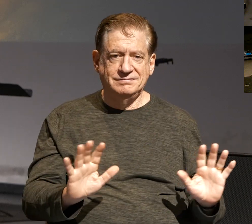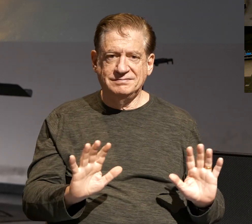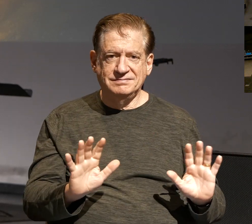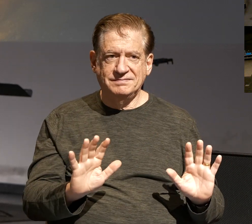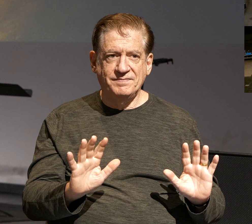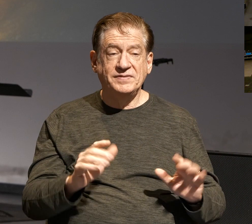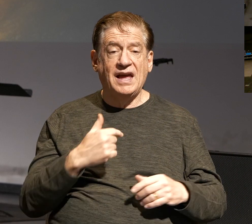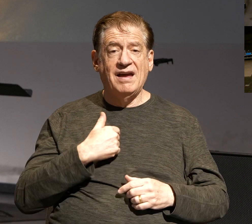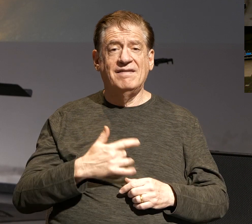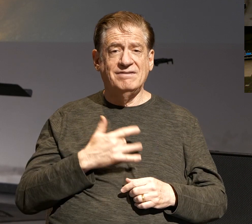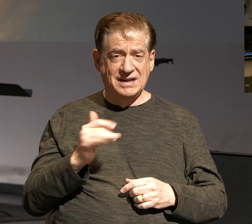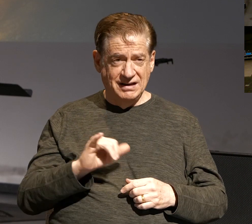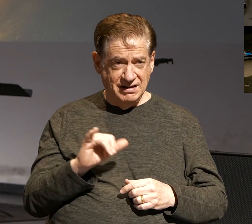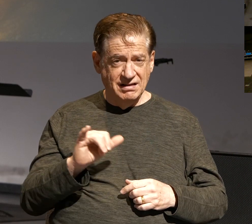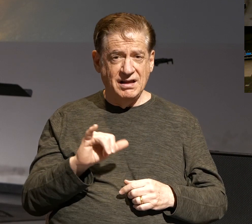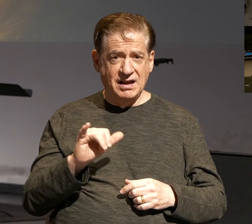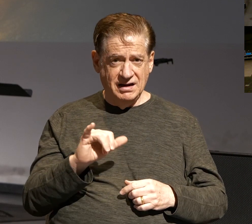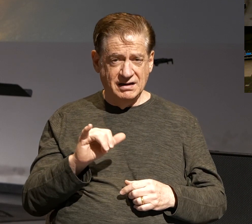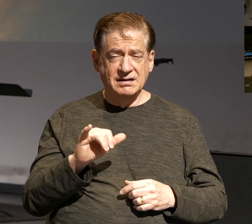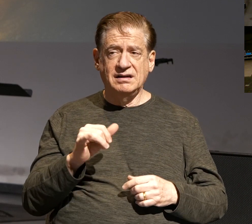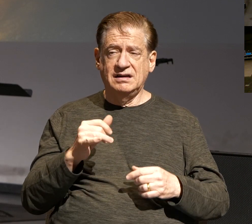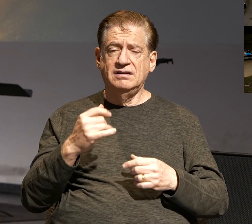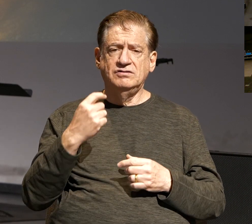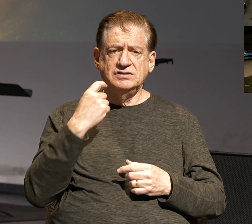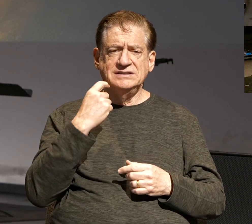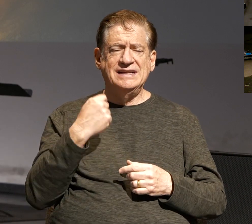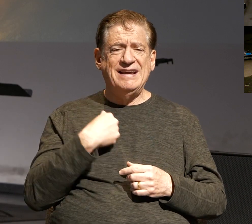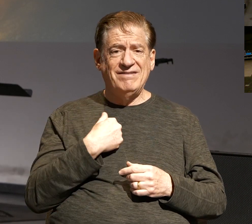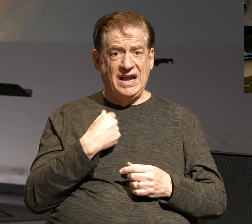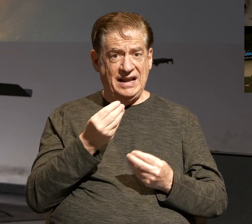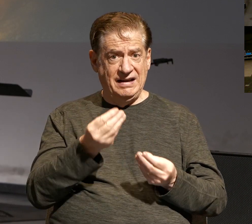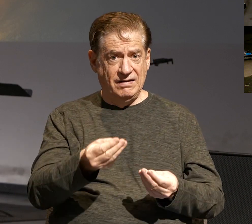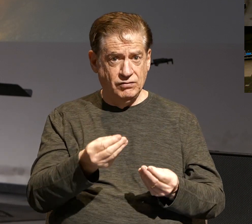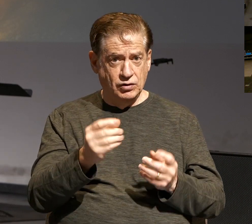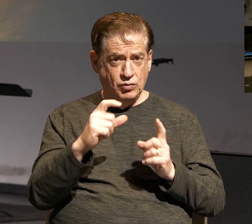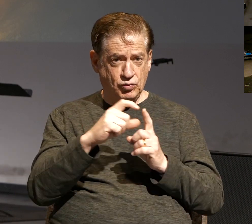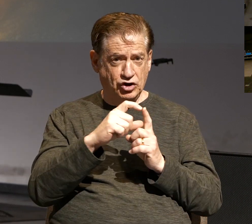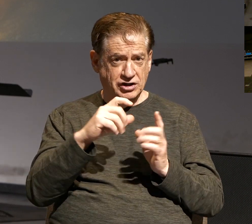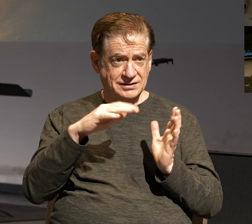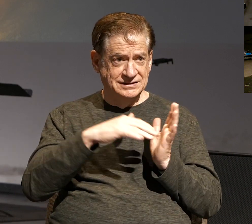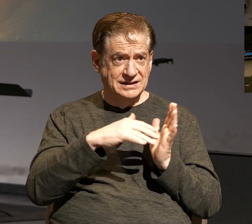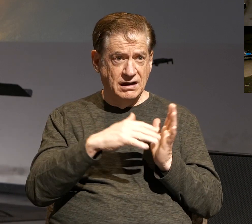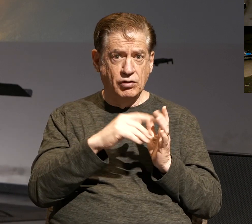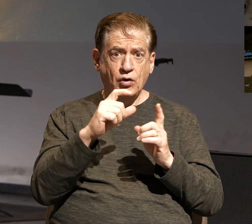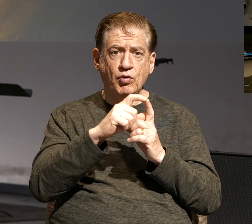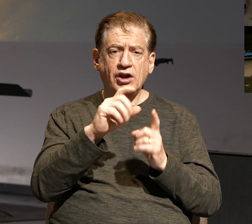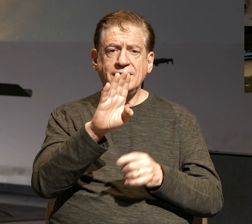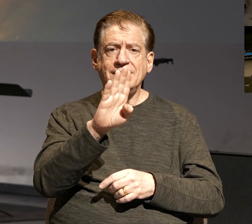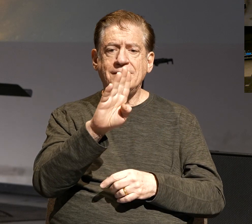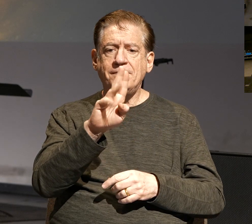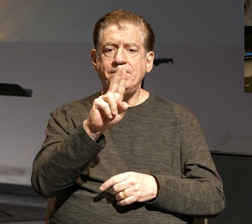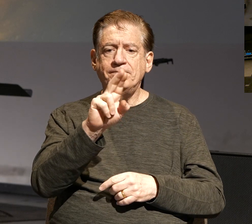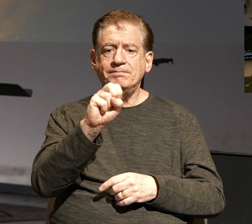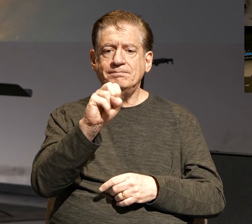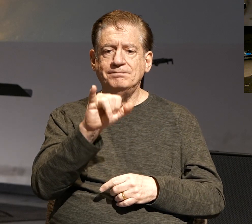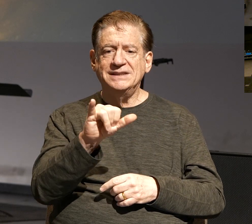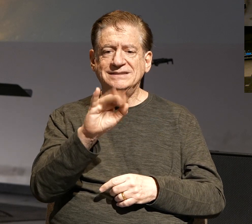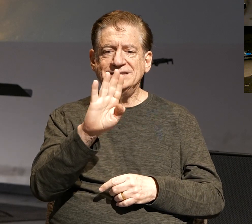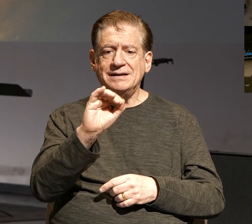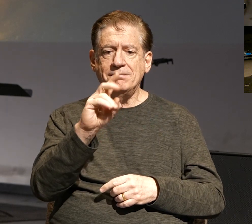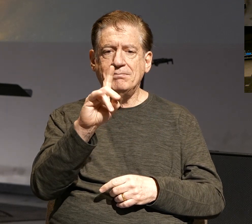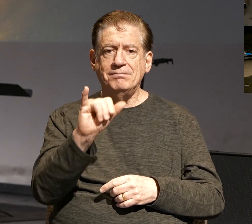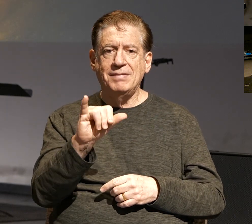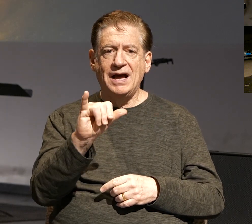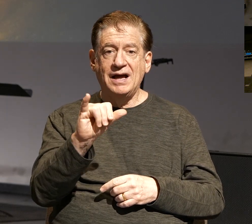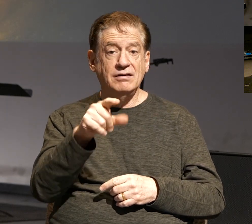I feel like, and maybe I didn't do enough research on this, but if I did do a word study on the word busybodies there, I think what I would find